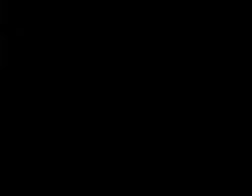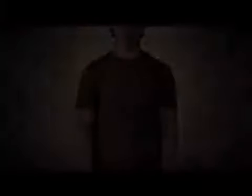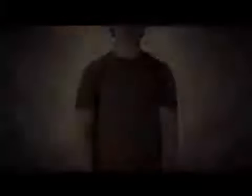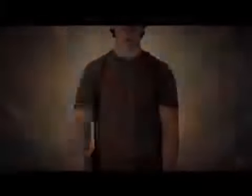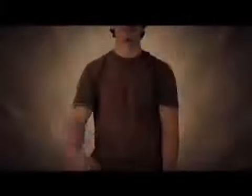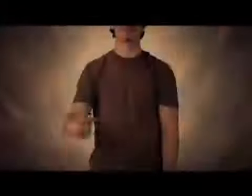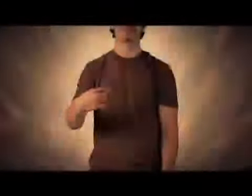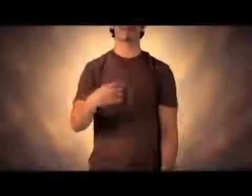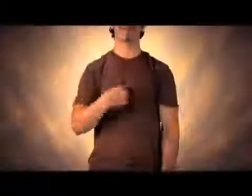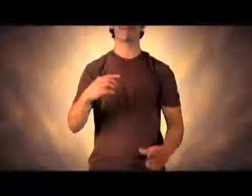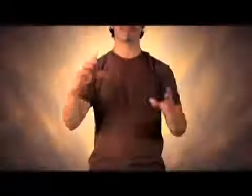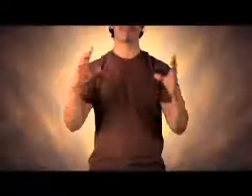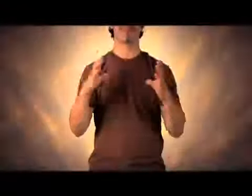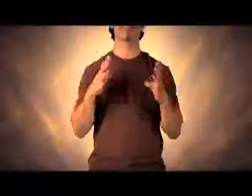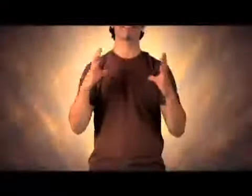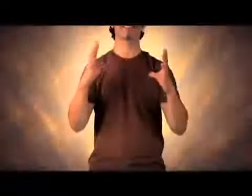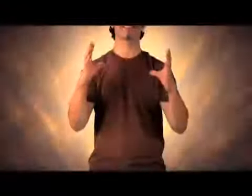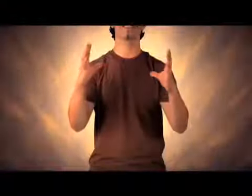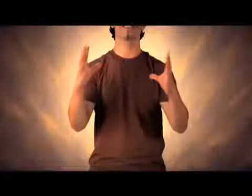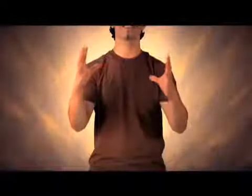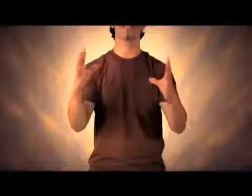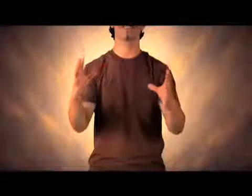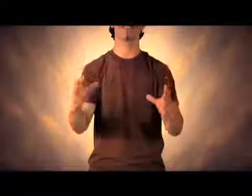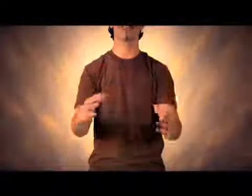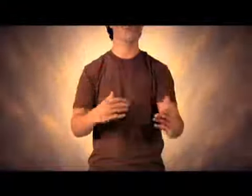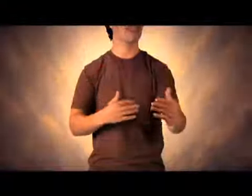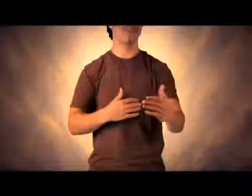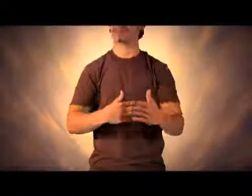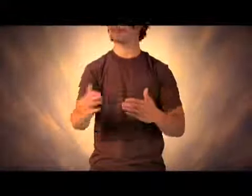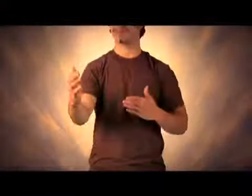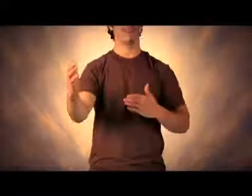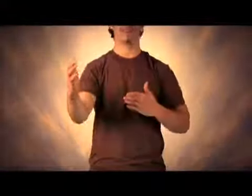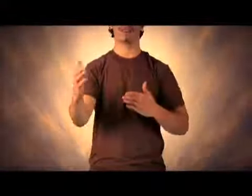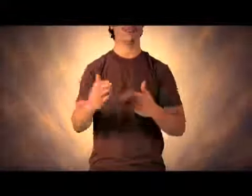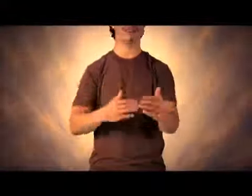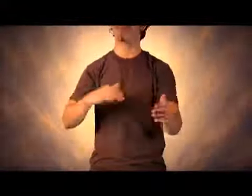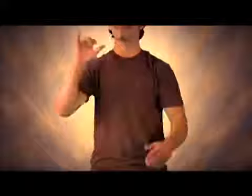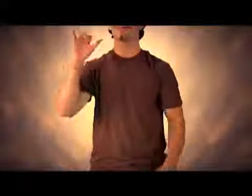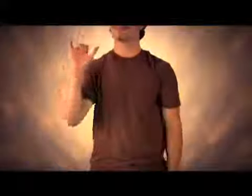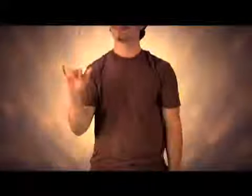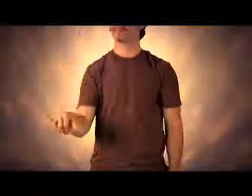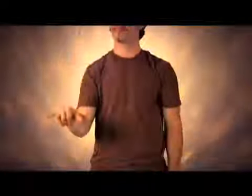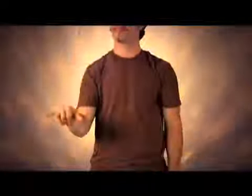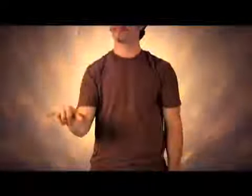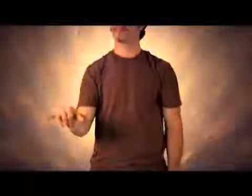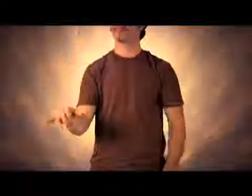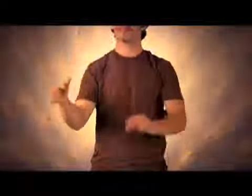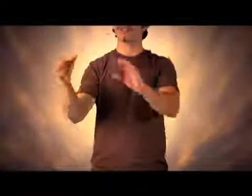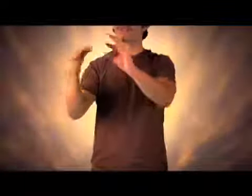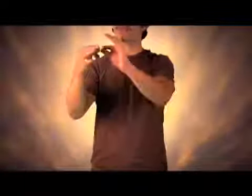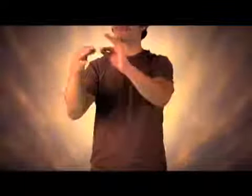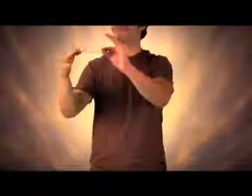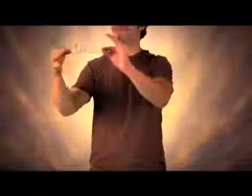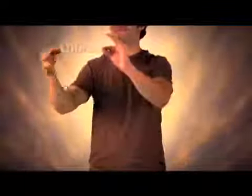I am beautiful no matter what they say. Words